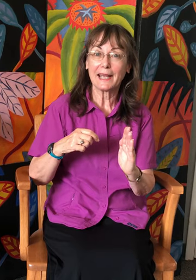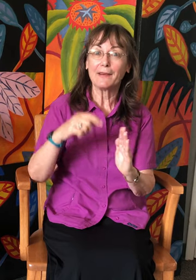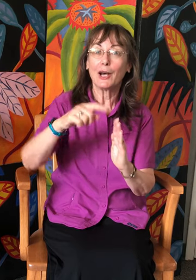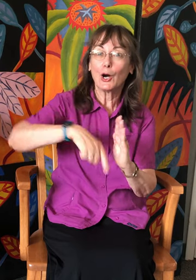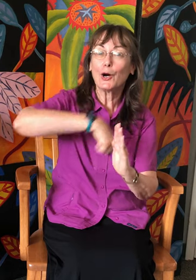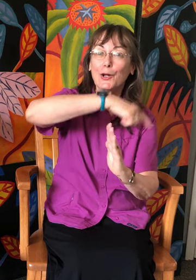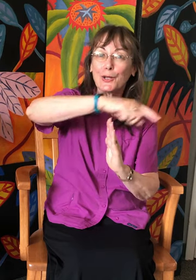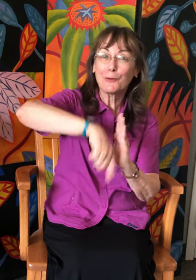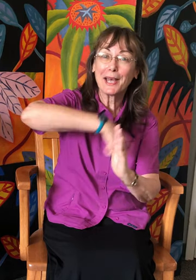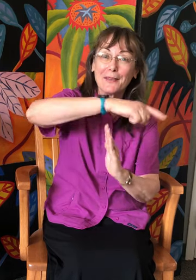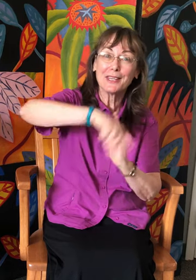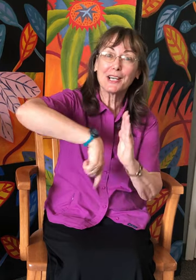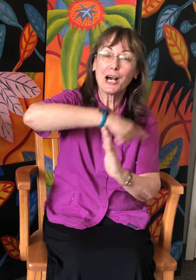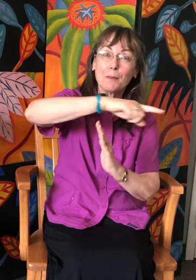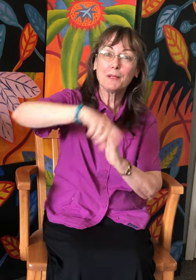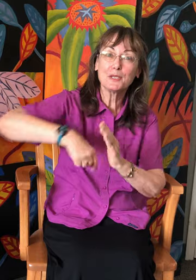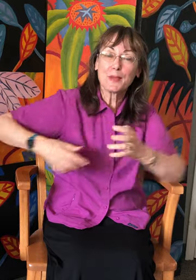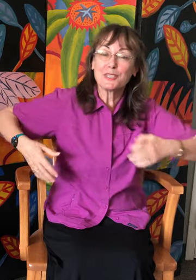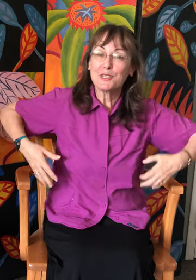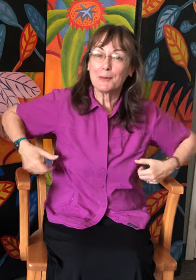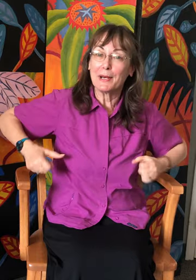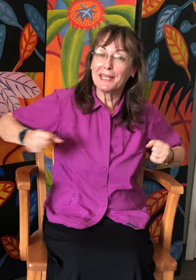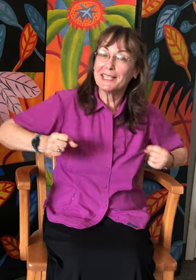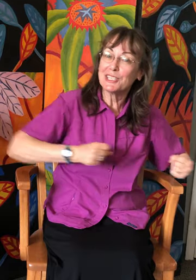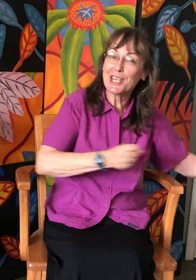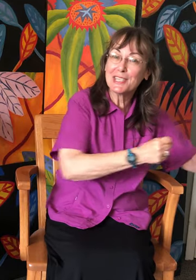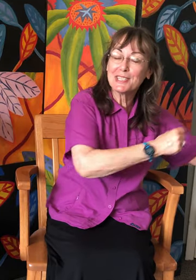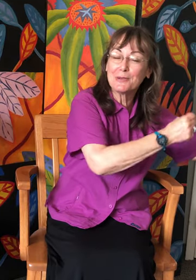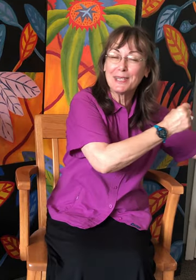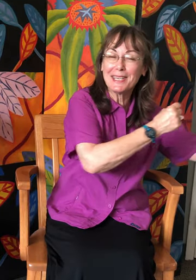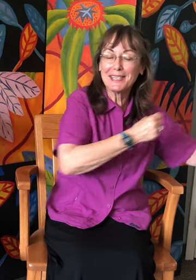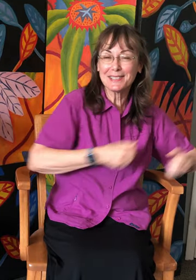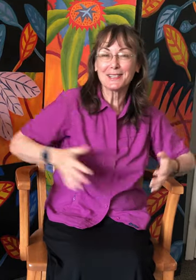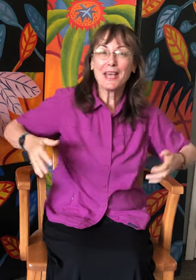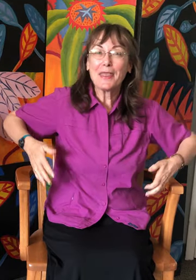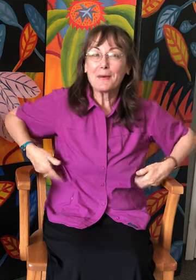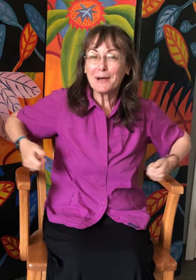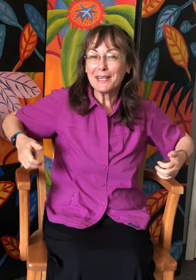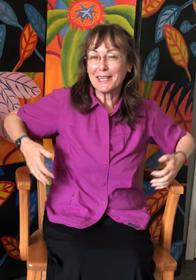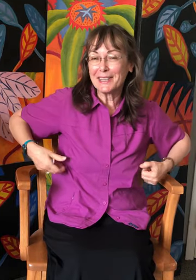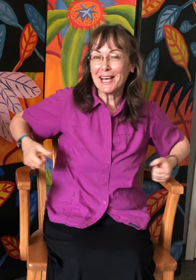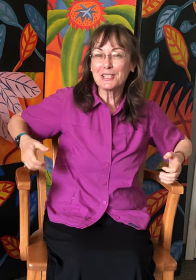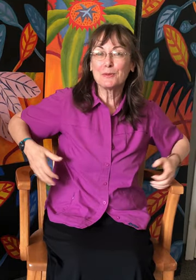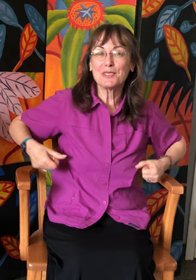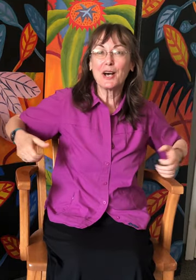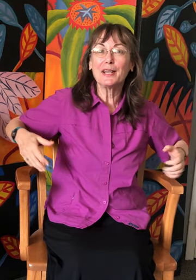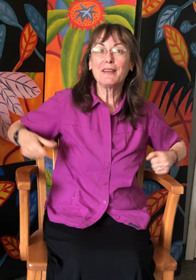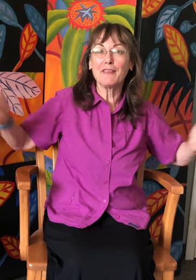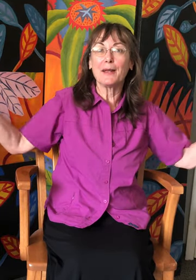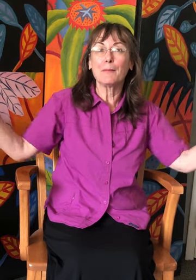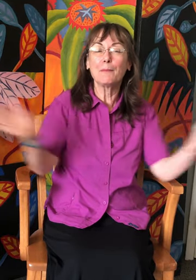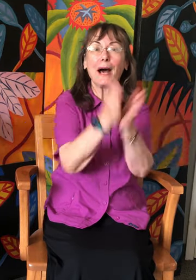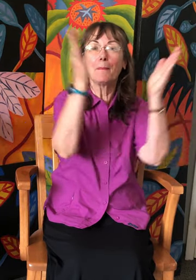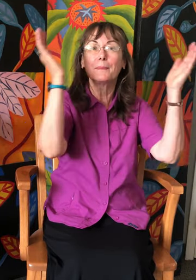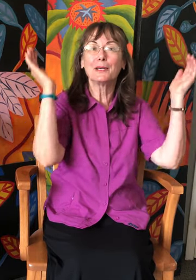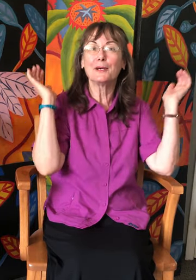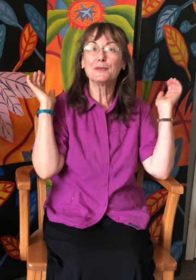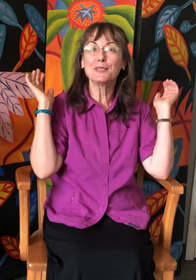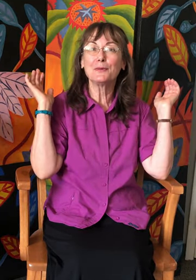now. All around the cobbler's bench the monkey chased the weasel. The monkey thought was all in fun pop goes the